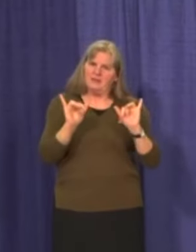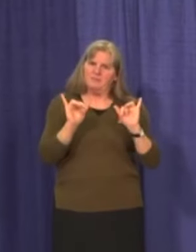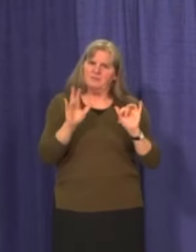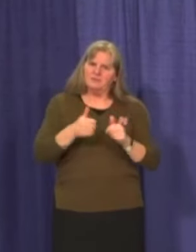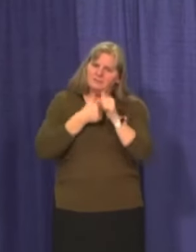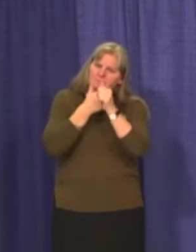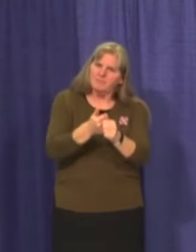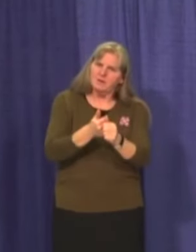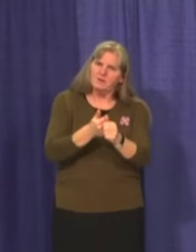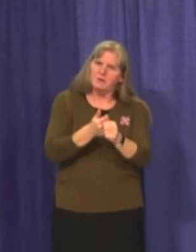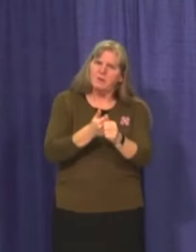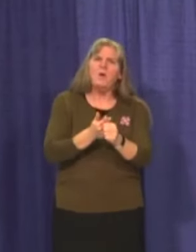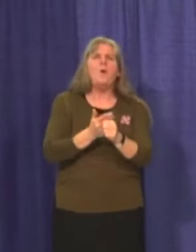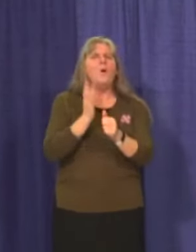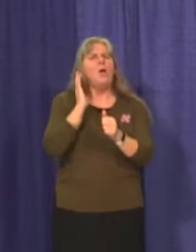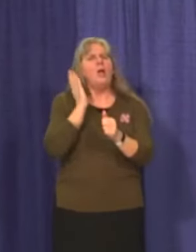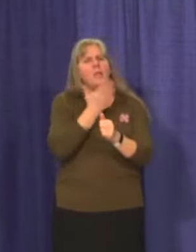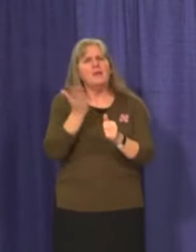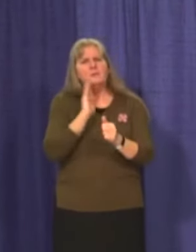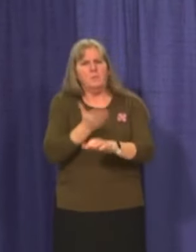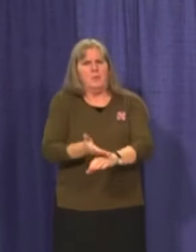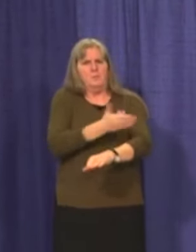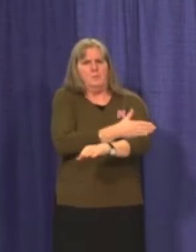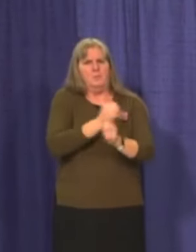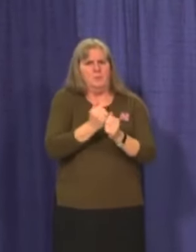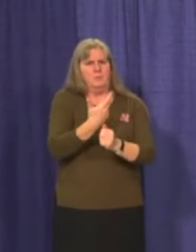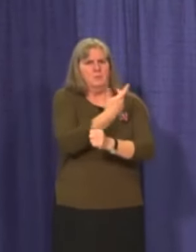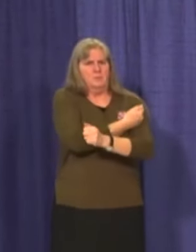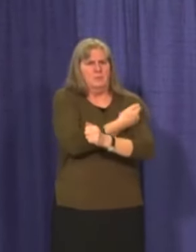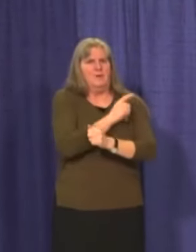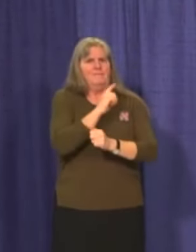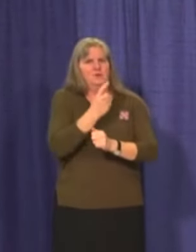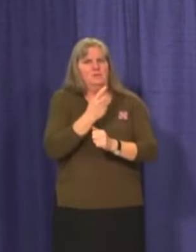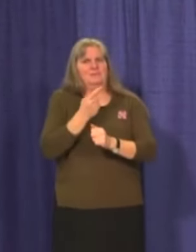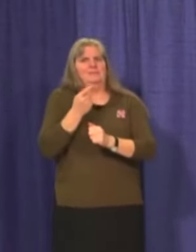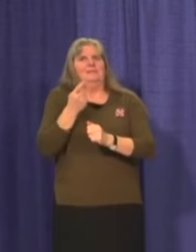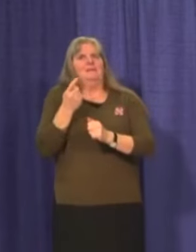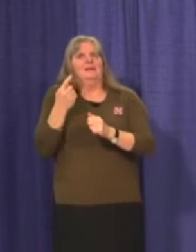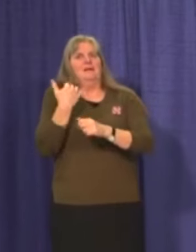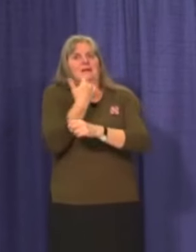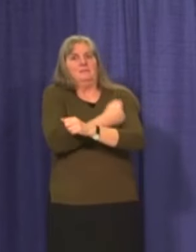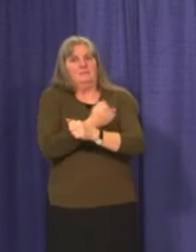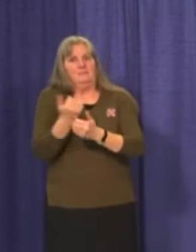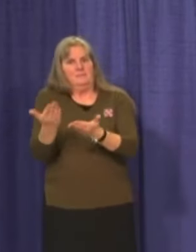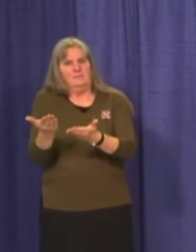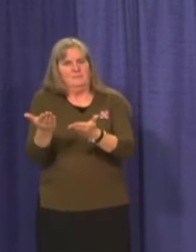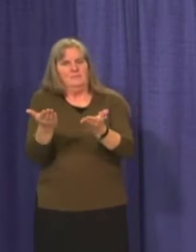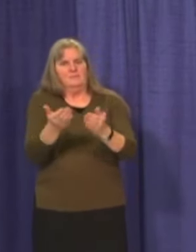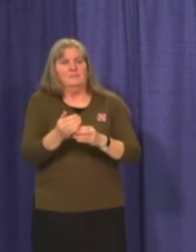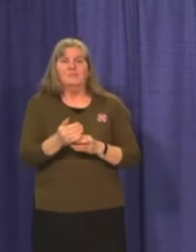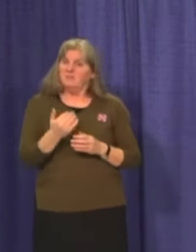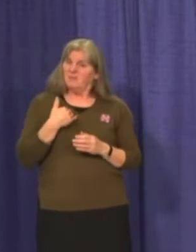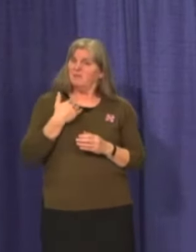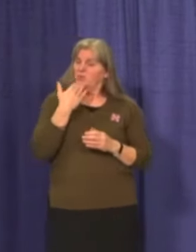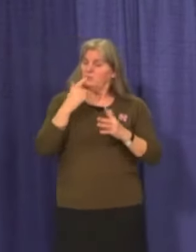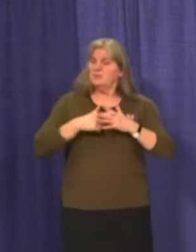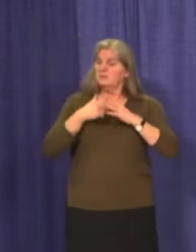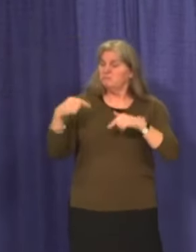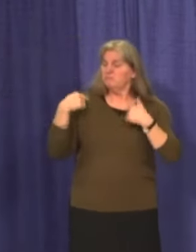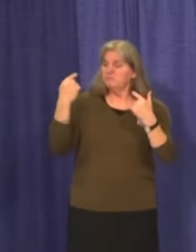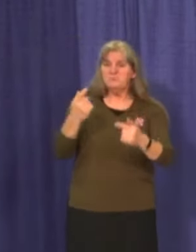better place with vaccine, but we need to get there first. And we are off to a good start.